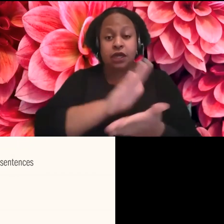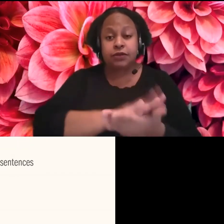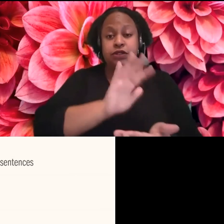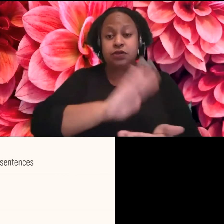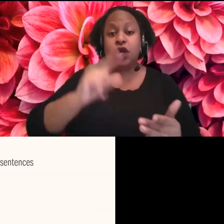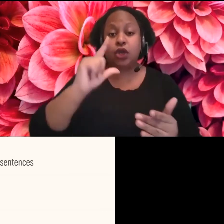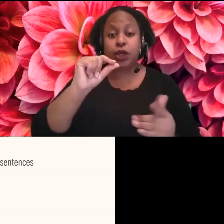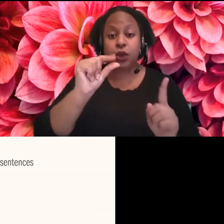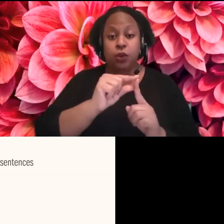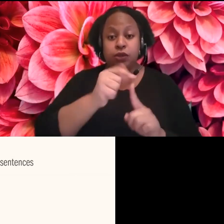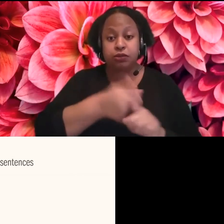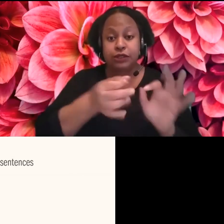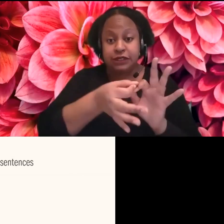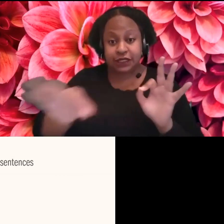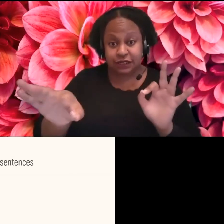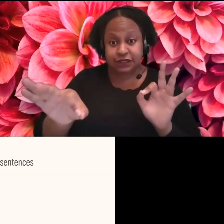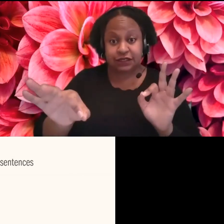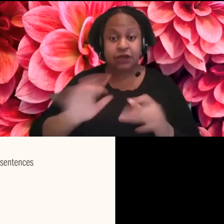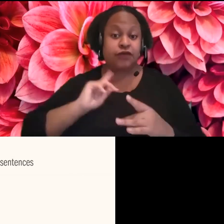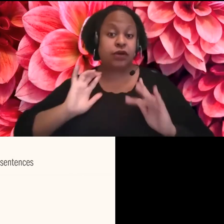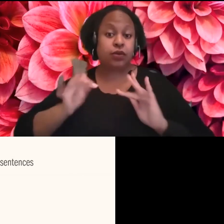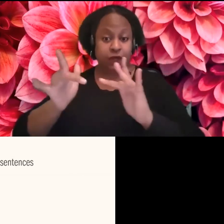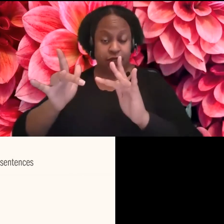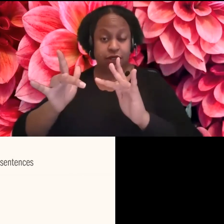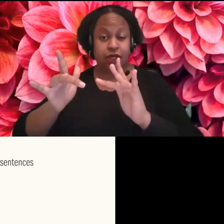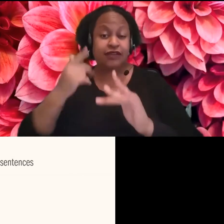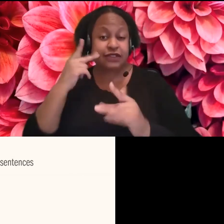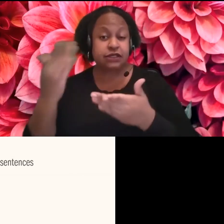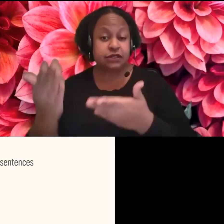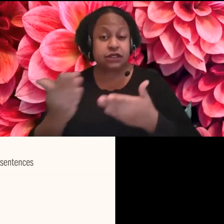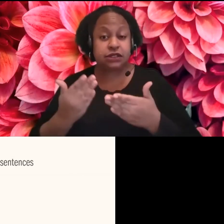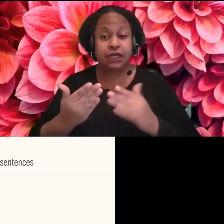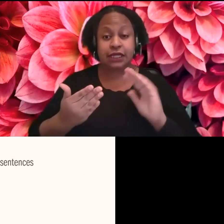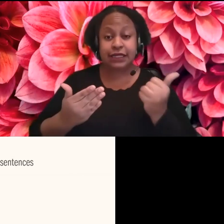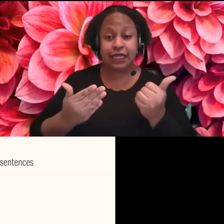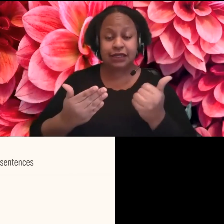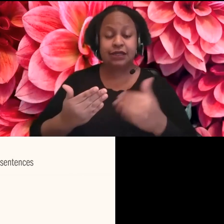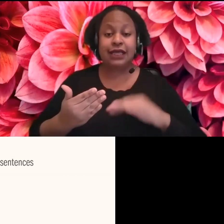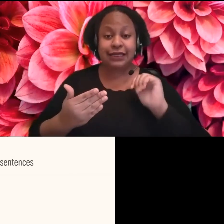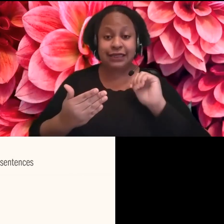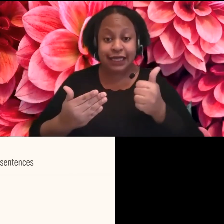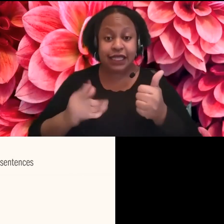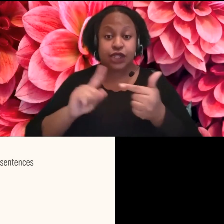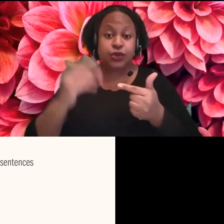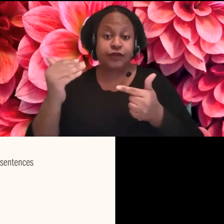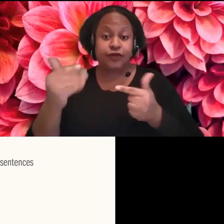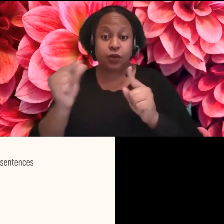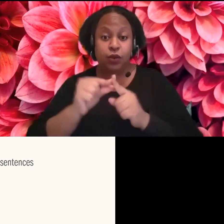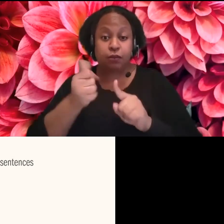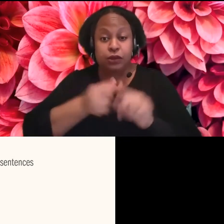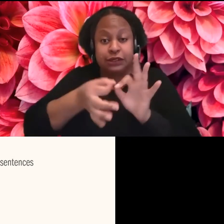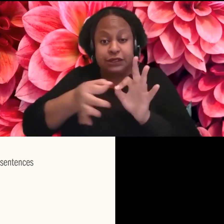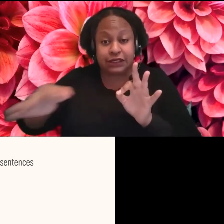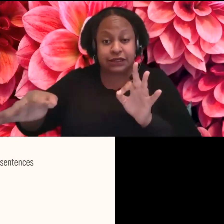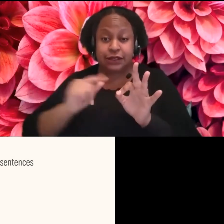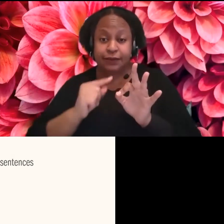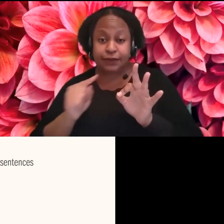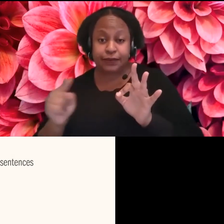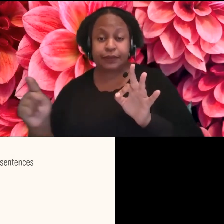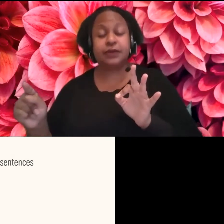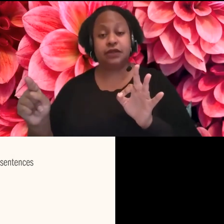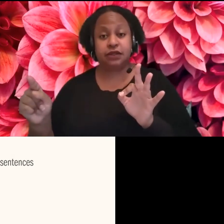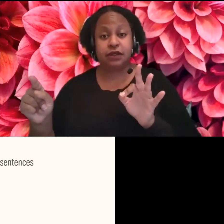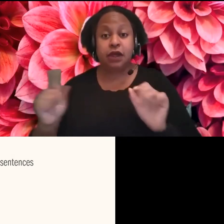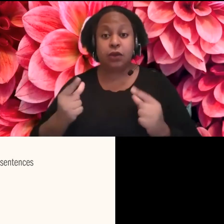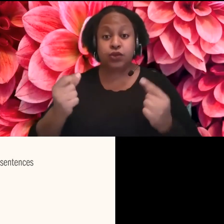varies. I've seen recommendations from between 10 to 15 words per sentence. Um, so this can mean like